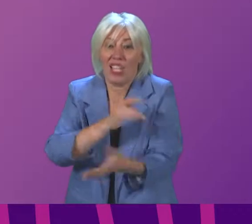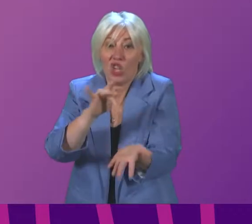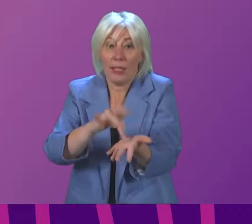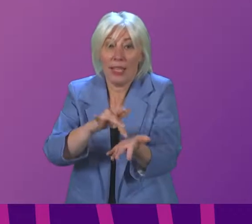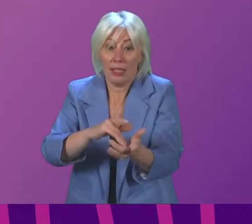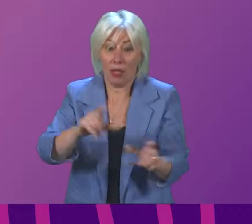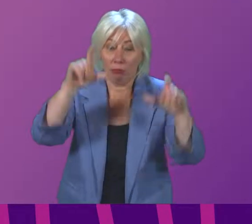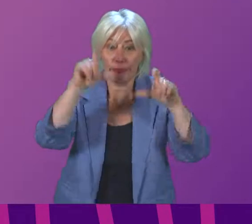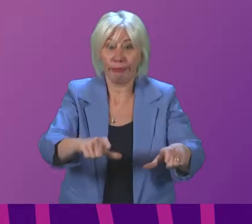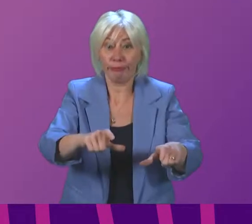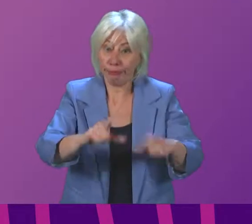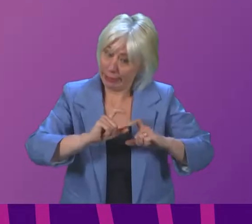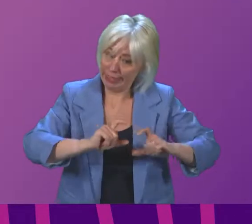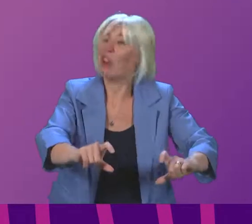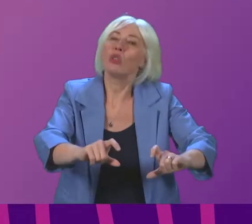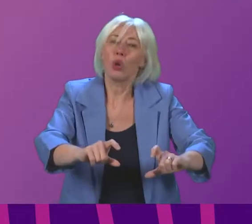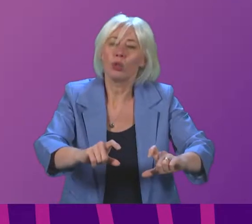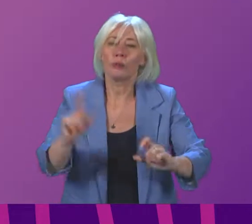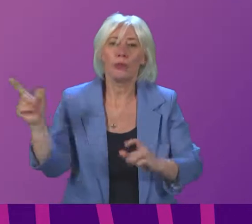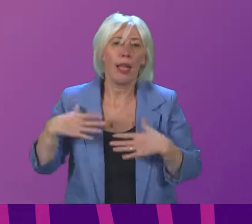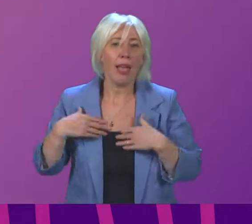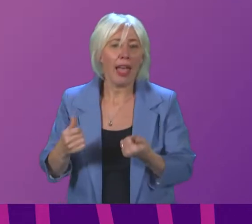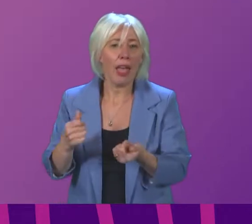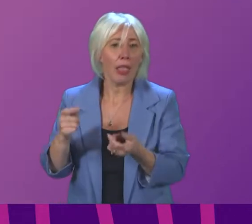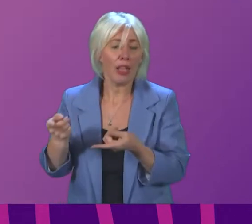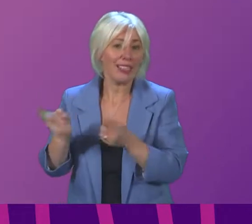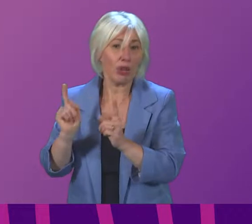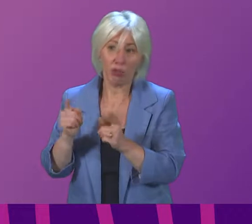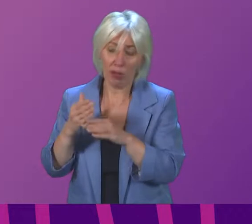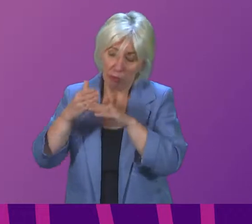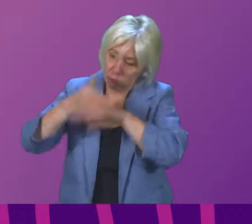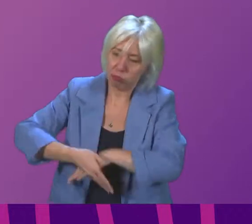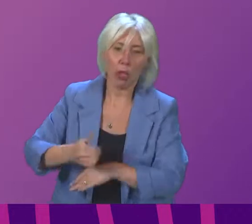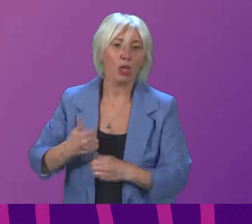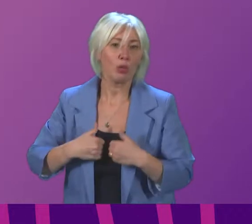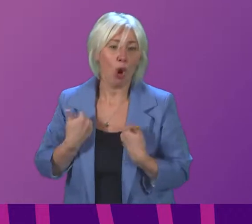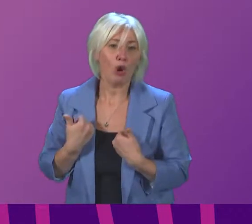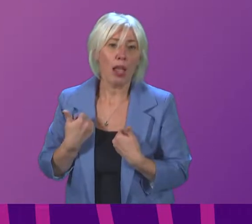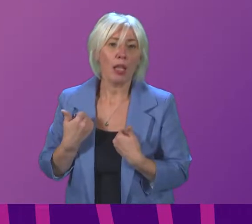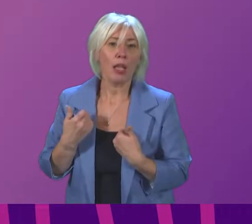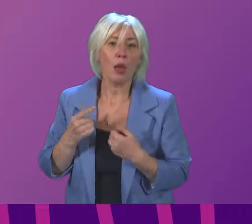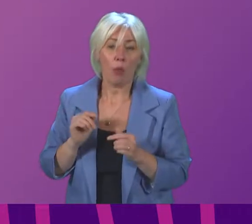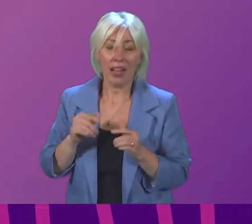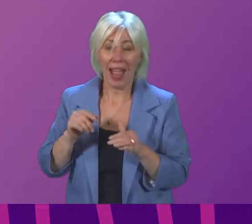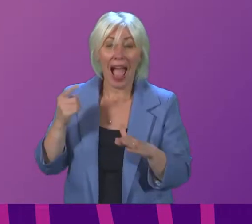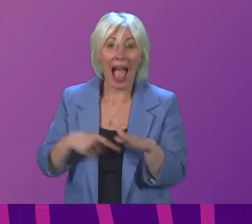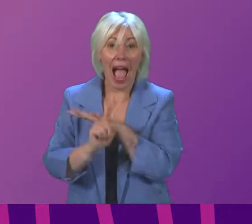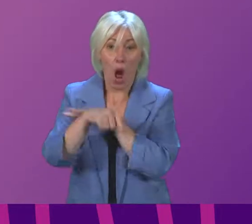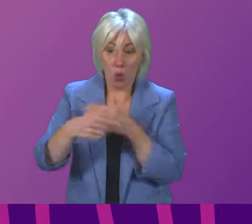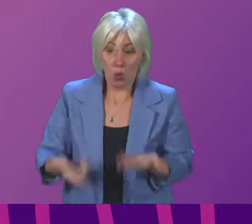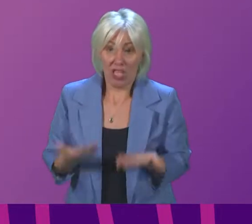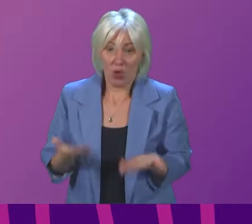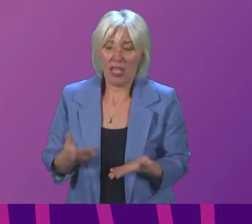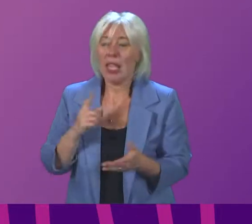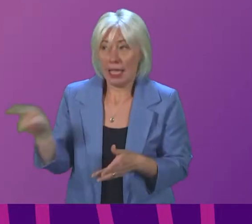location continues. The Health Secretary has been working on this all morning. I'm sure he will be happy to give an update when we're out of the Chamber. But it is